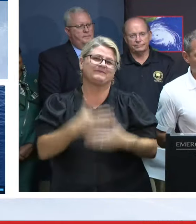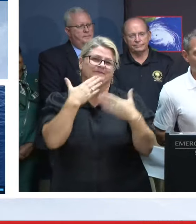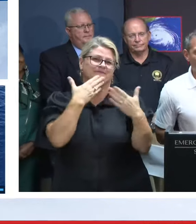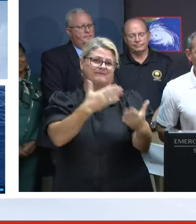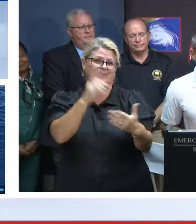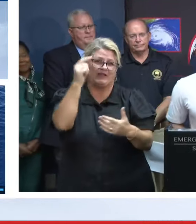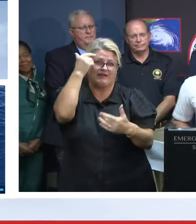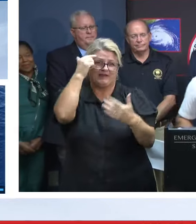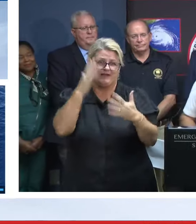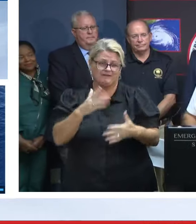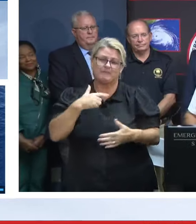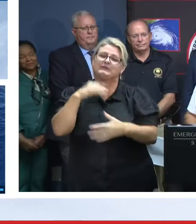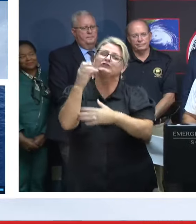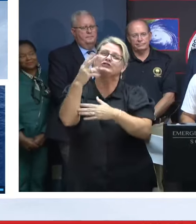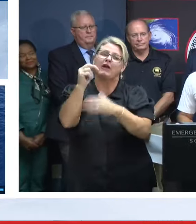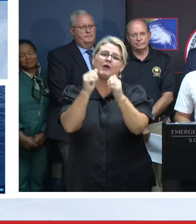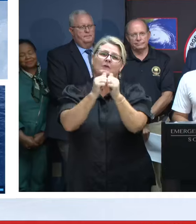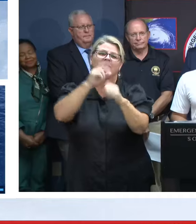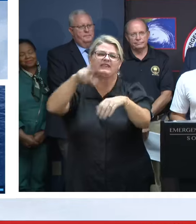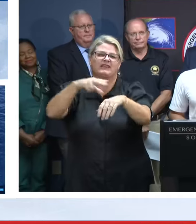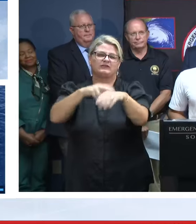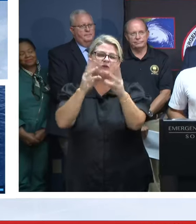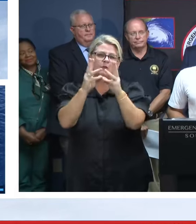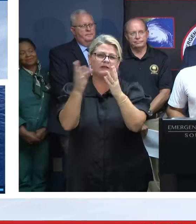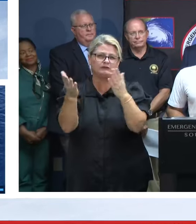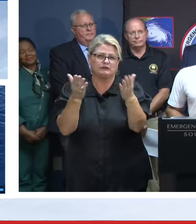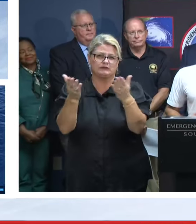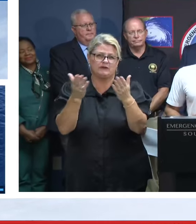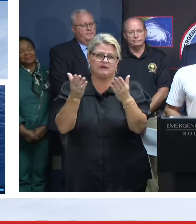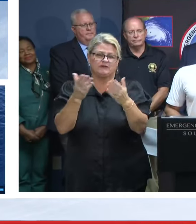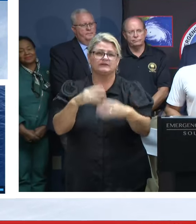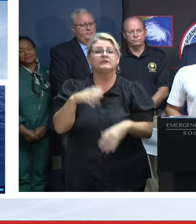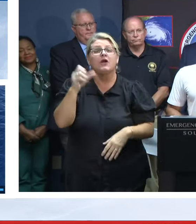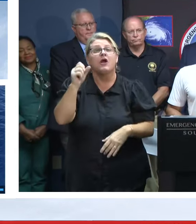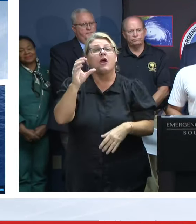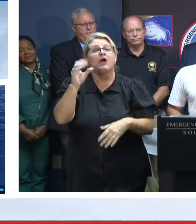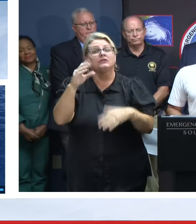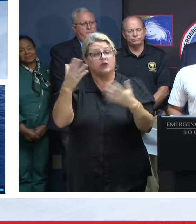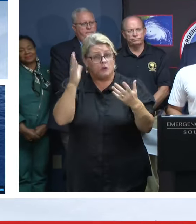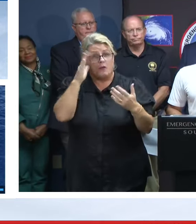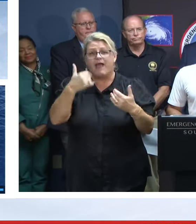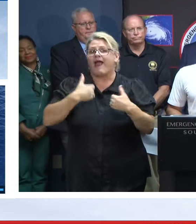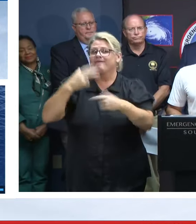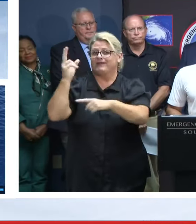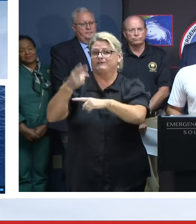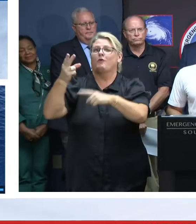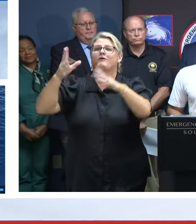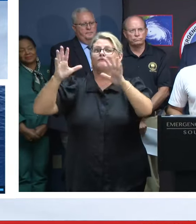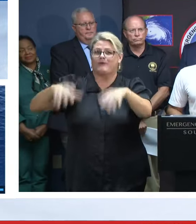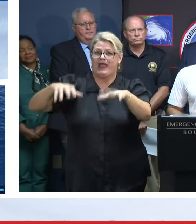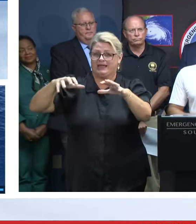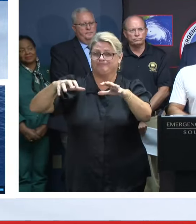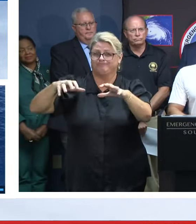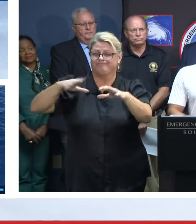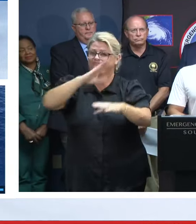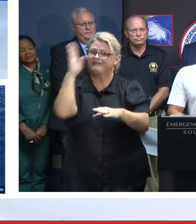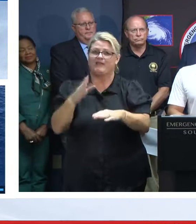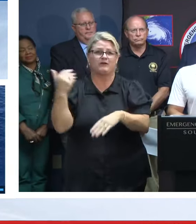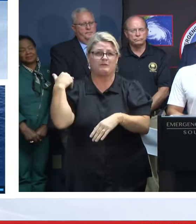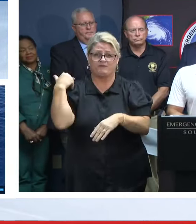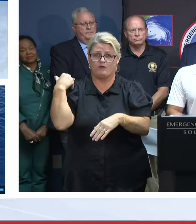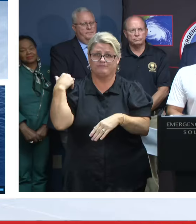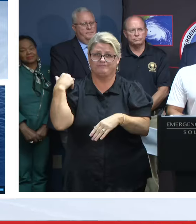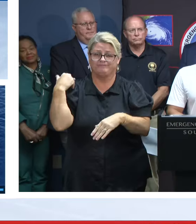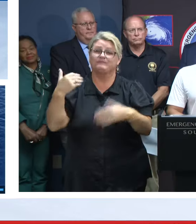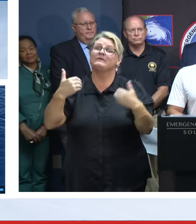you, Governor. John Quirello with the National Weather Service. So there's the potential for historic rainfall, which is likely to result in areas of